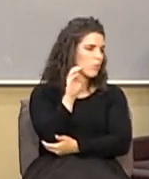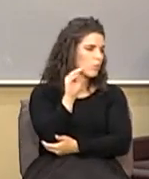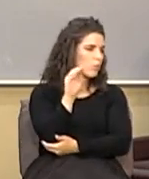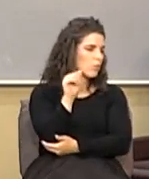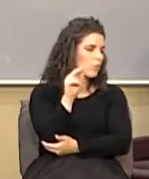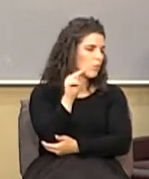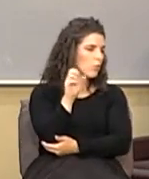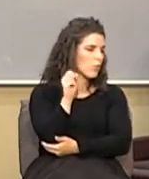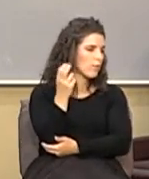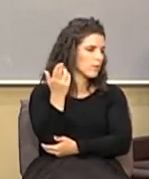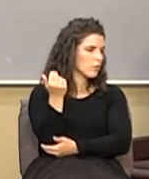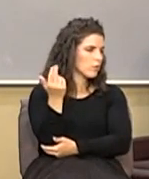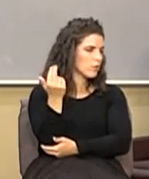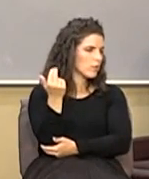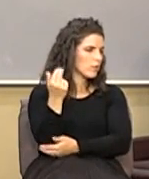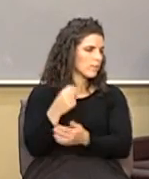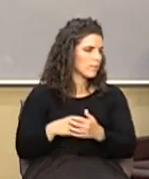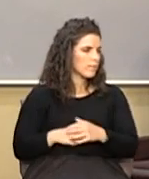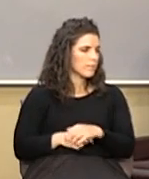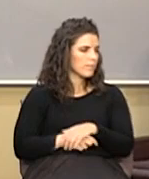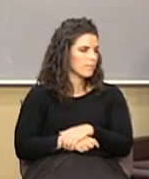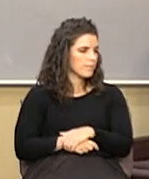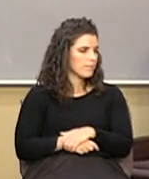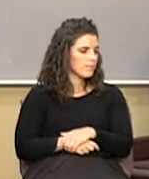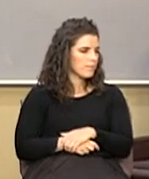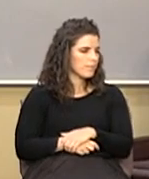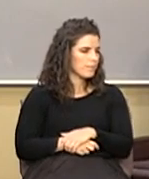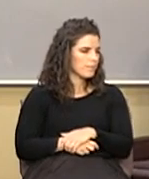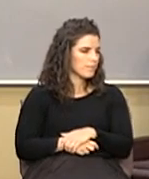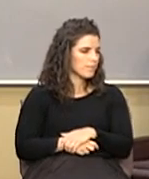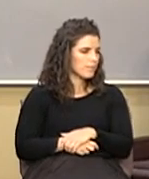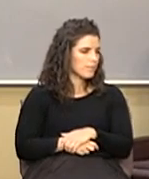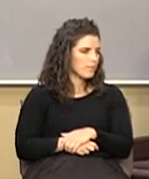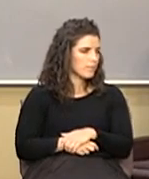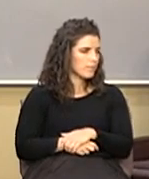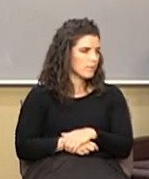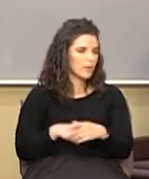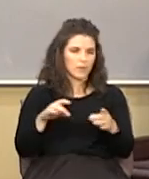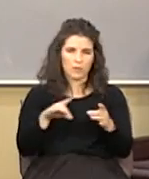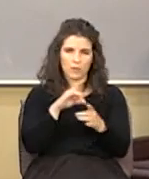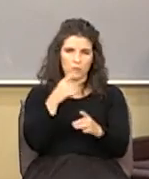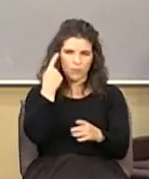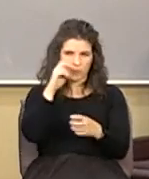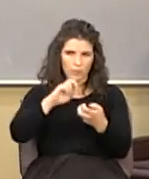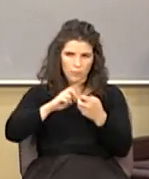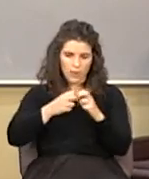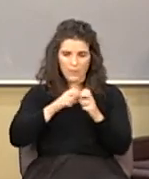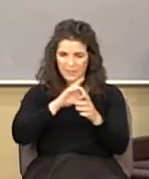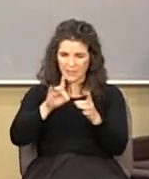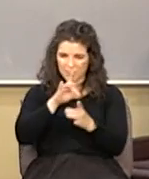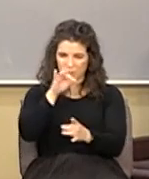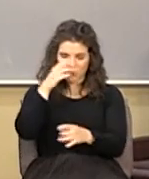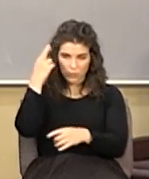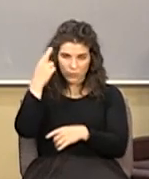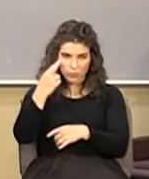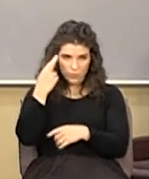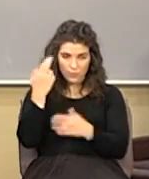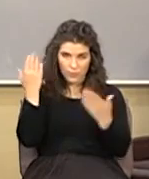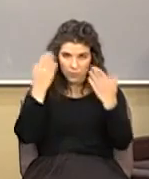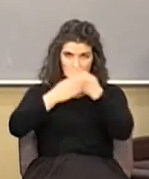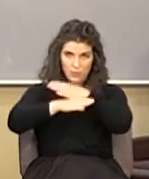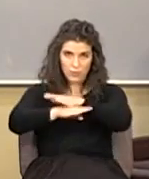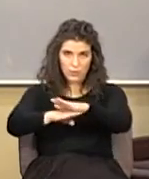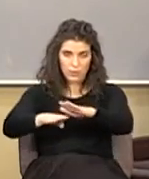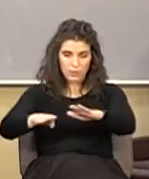the reason for the problems is a spiritual reason now notice what that darkness does